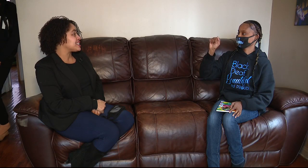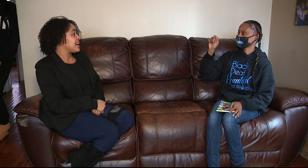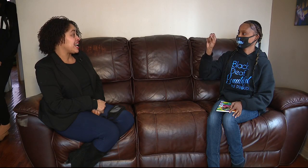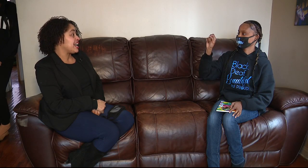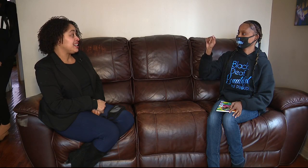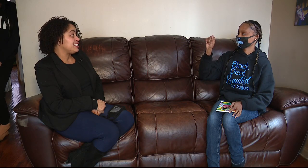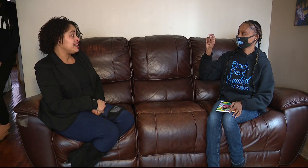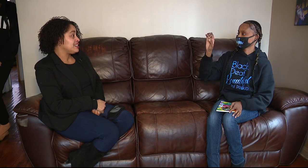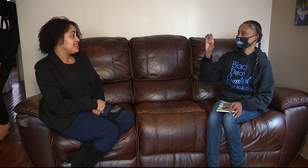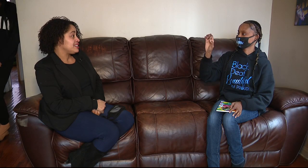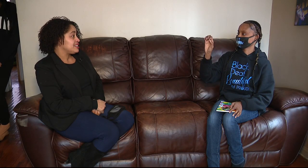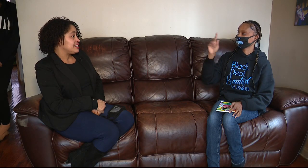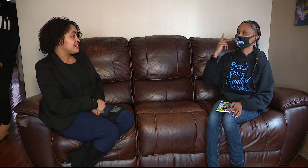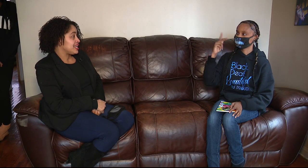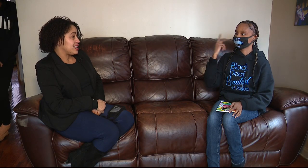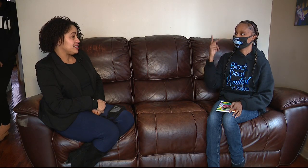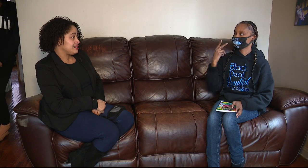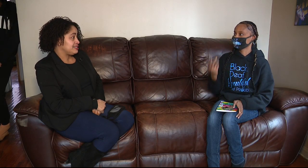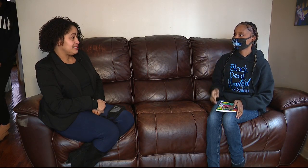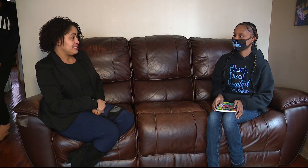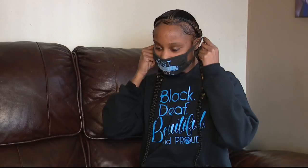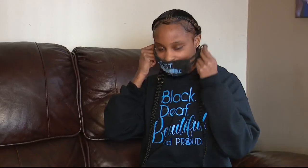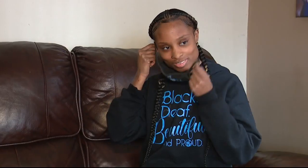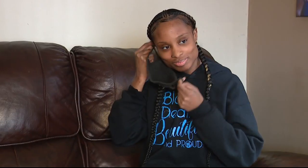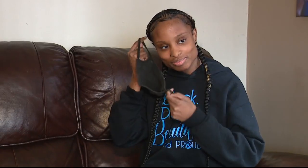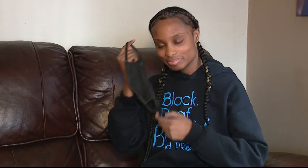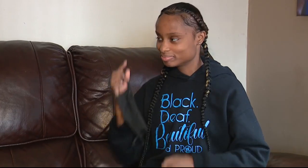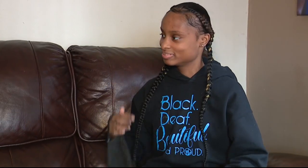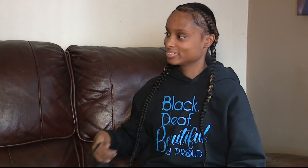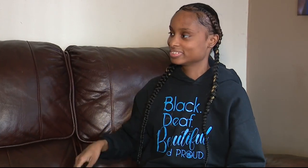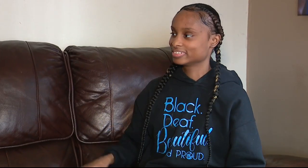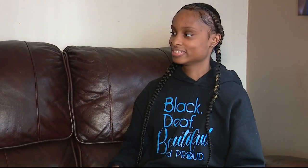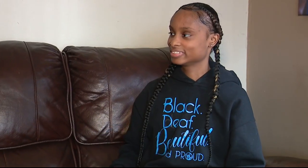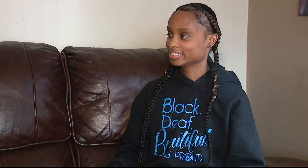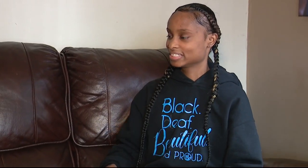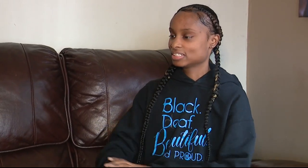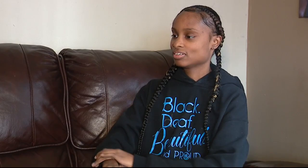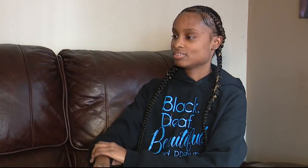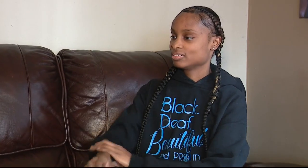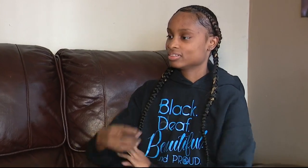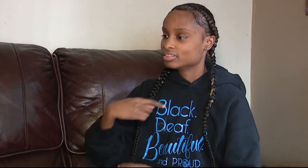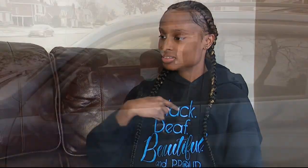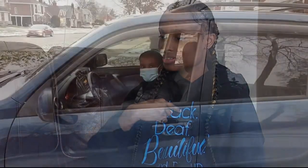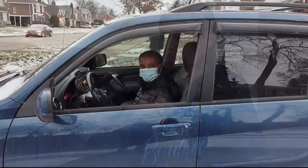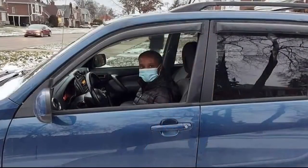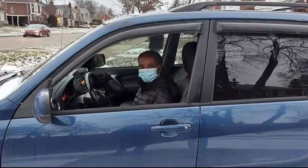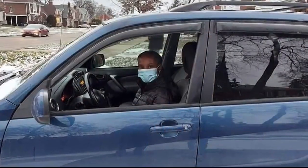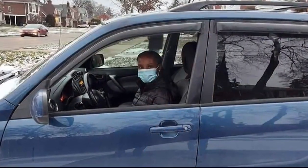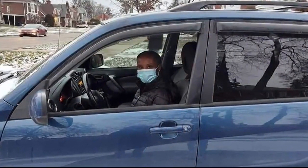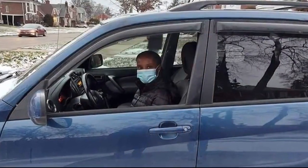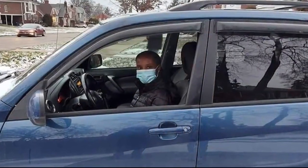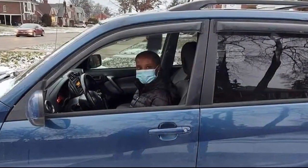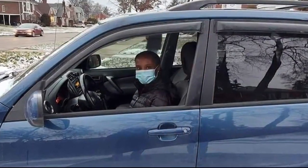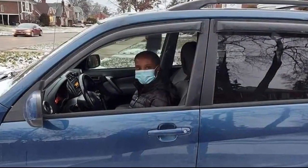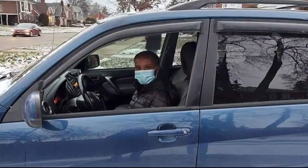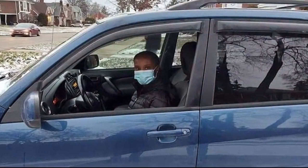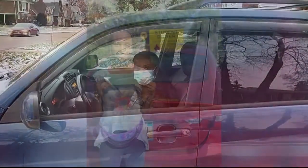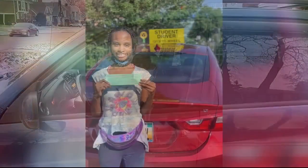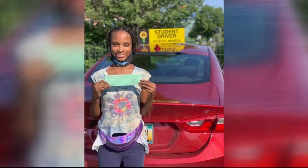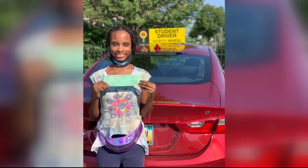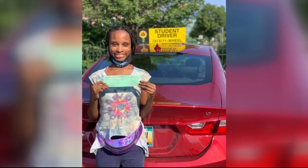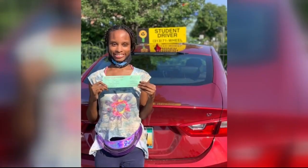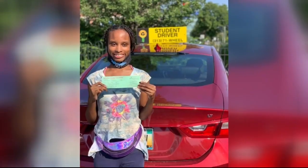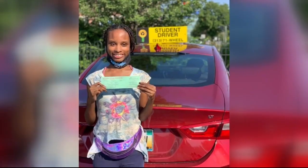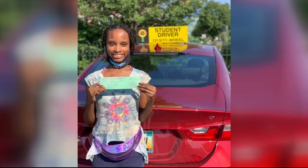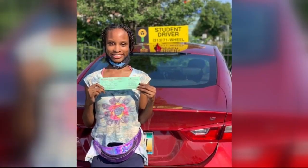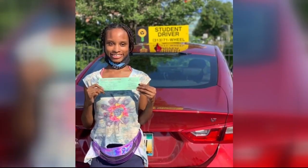It's Kiana. Tate. Kiana Tate is 18 years old, a senior in high school about to get her driver's license.